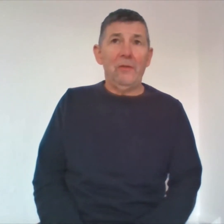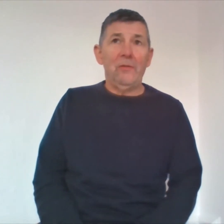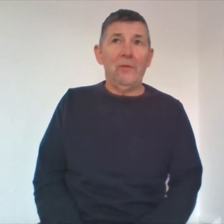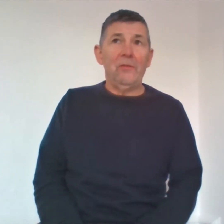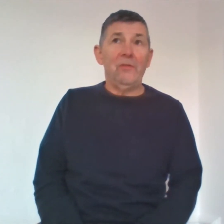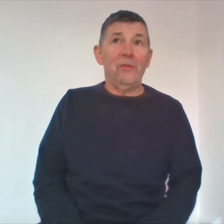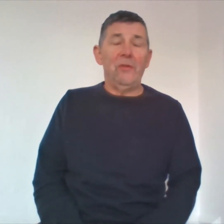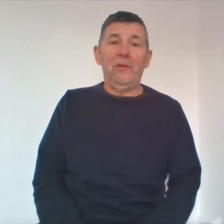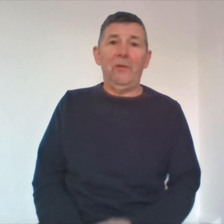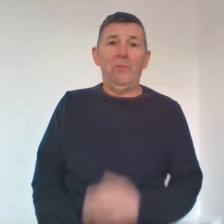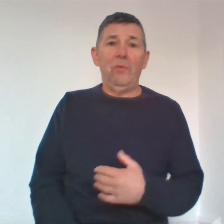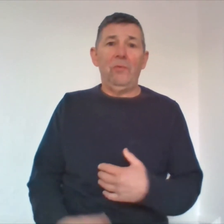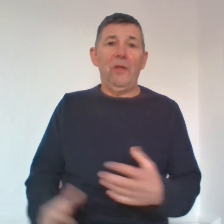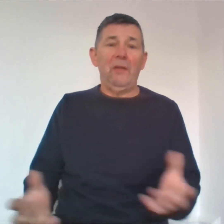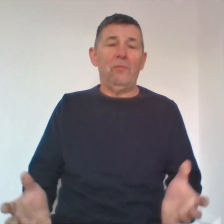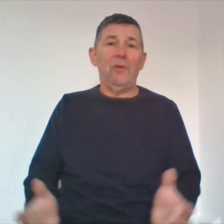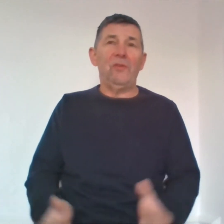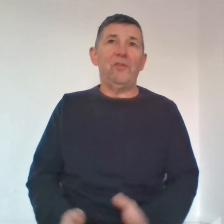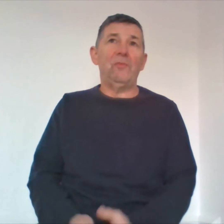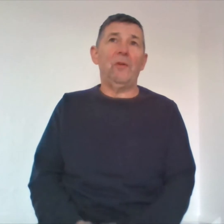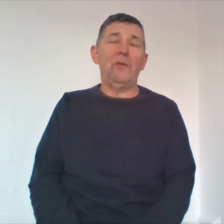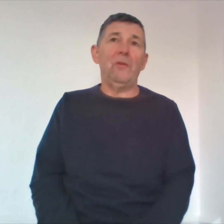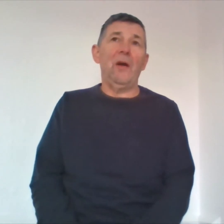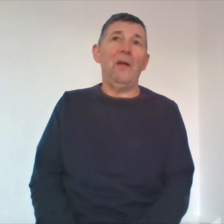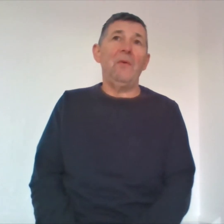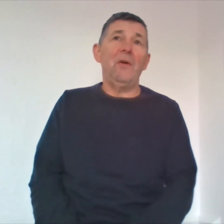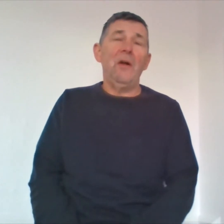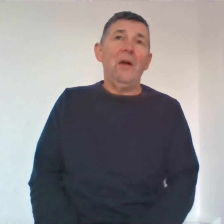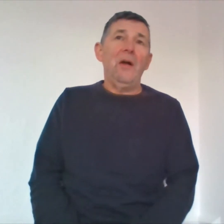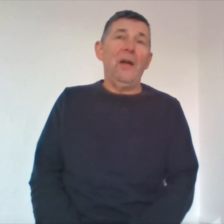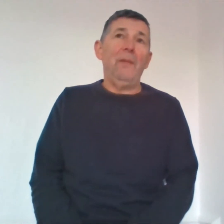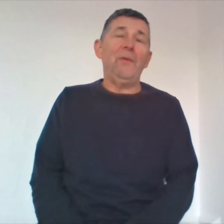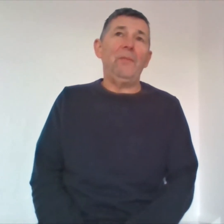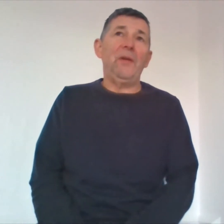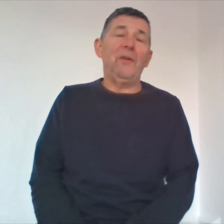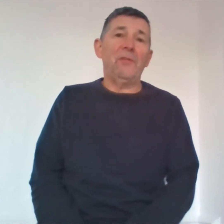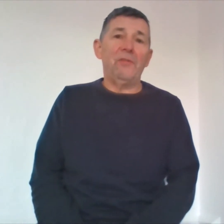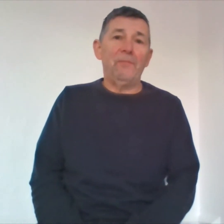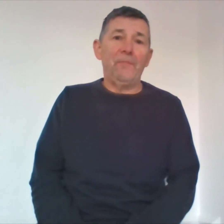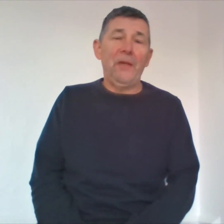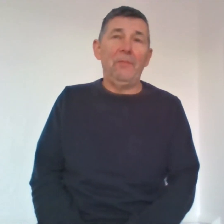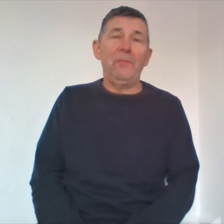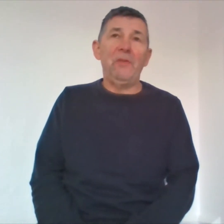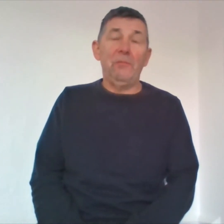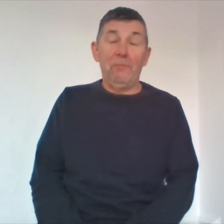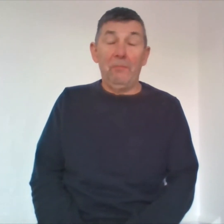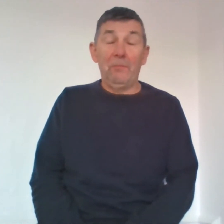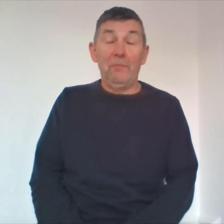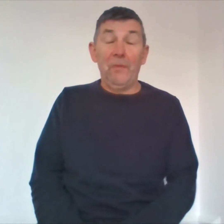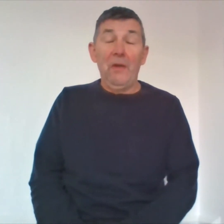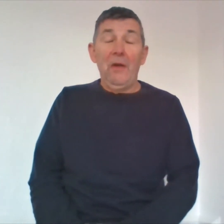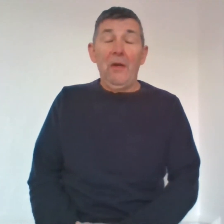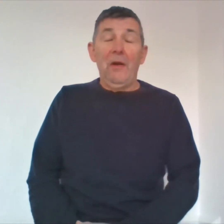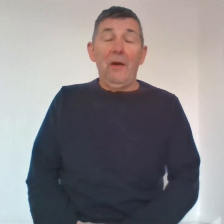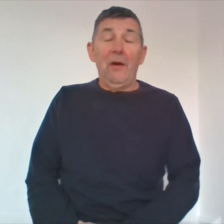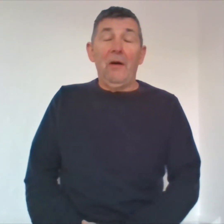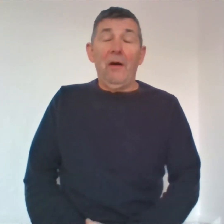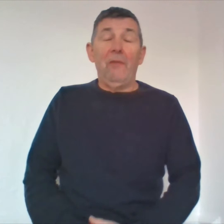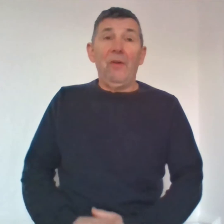and she said yes what she says well you know i am a i happen to be a nurse i happen to be a very